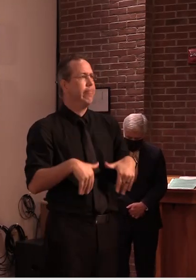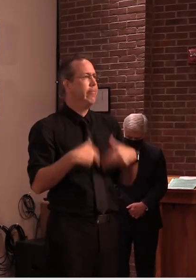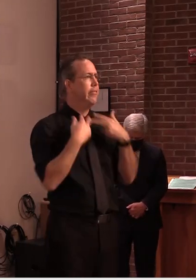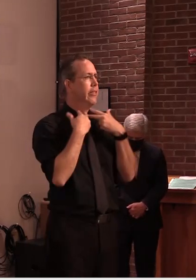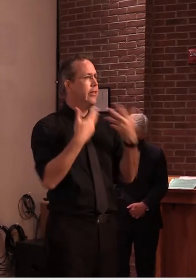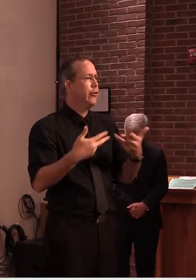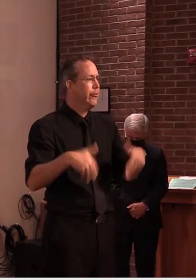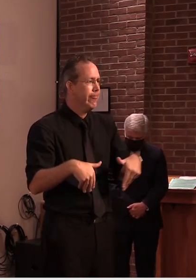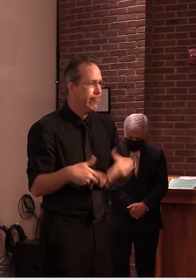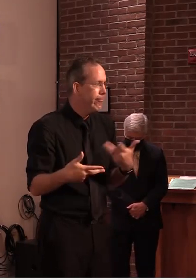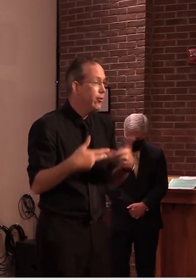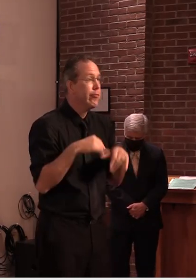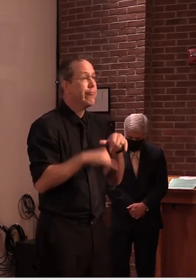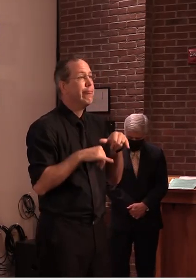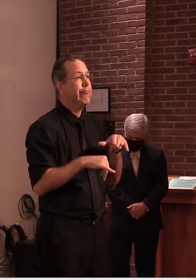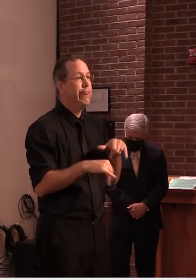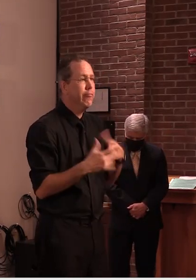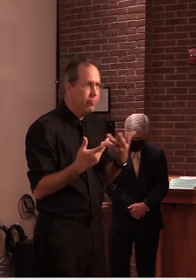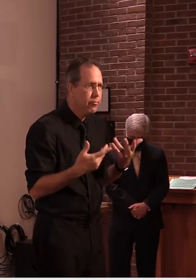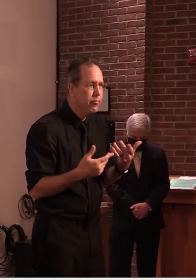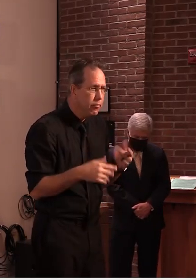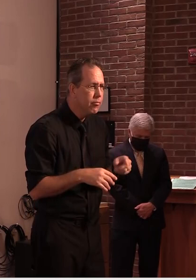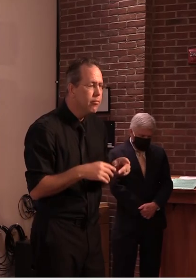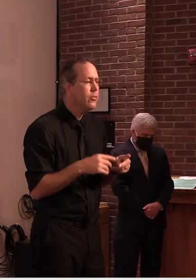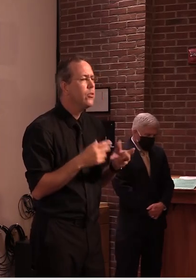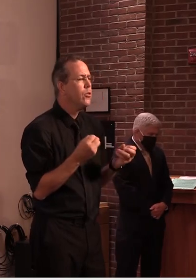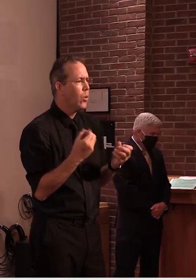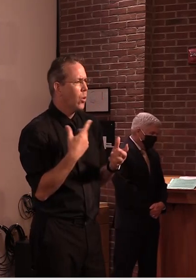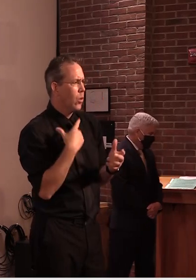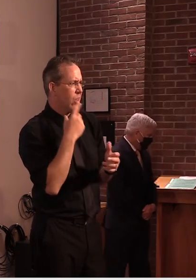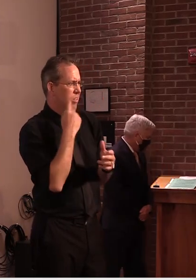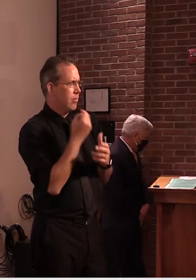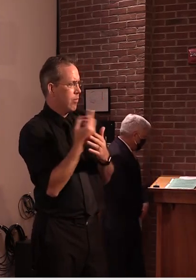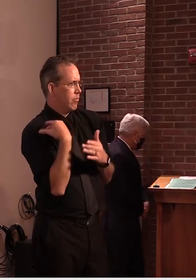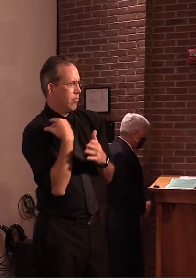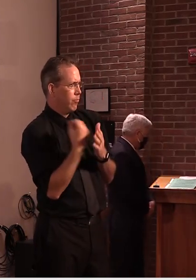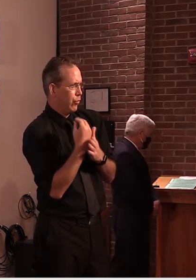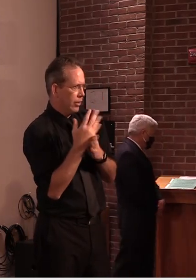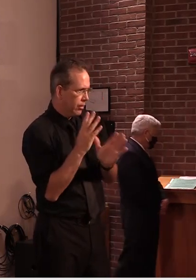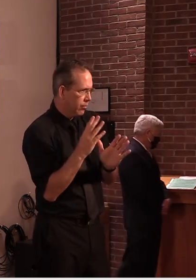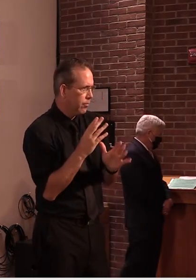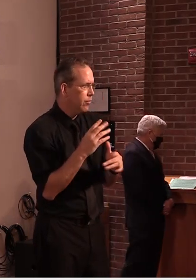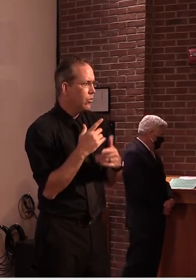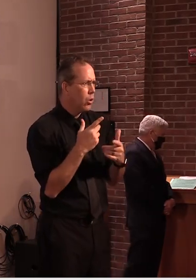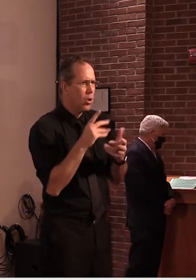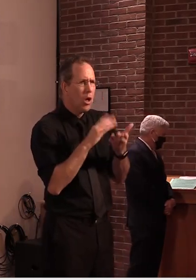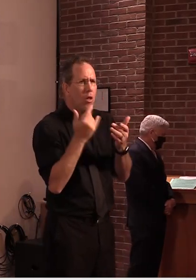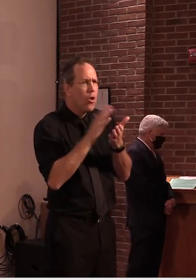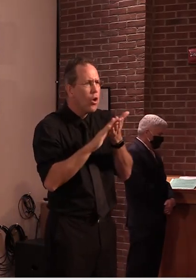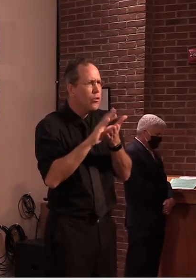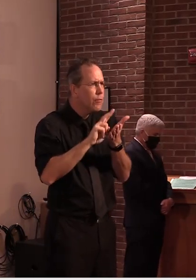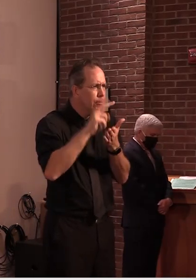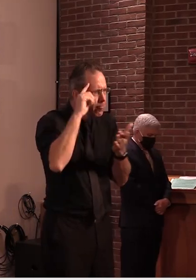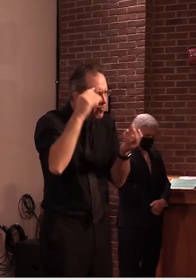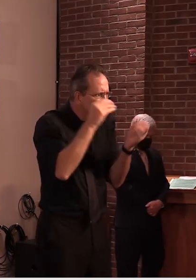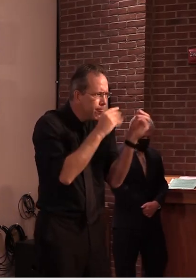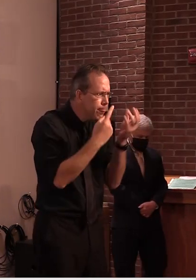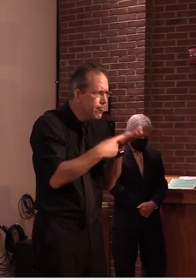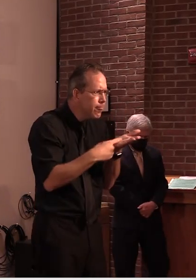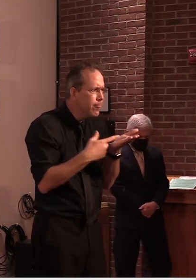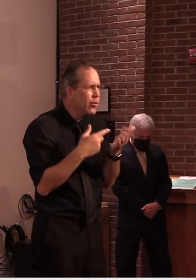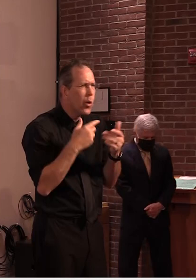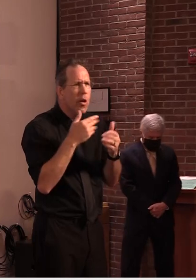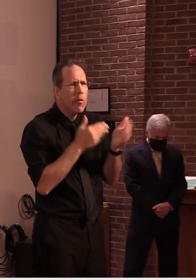time has evolved everybody began planning when it became evident that schools would be reopening planning for that process